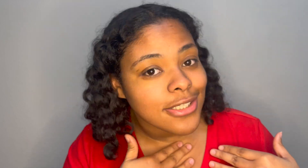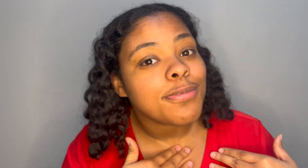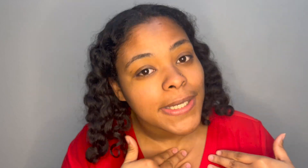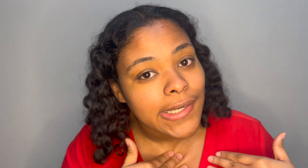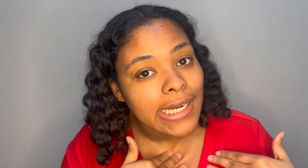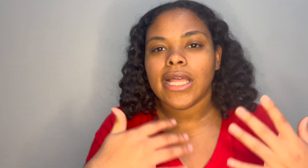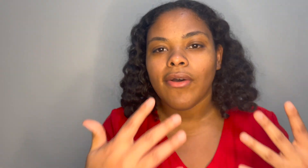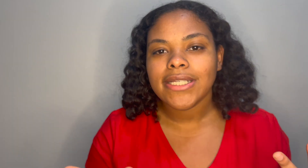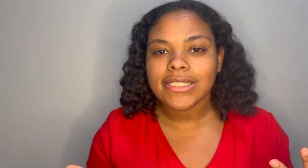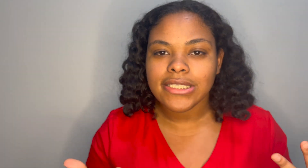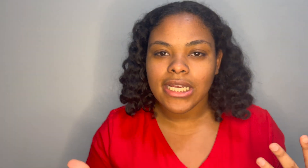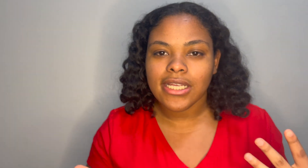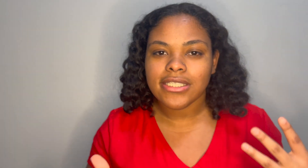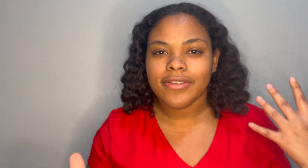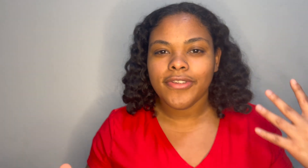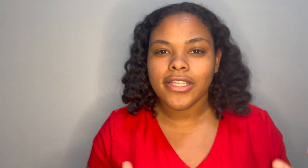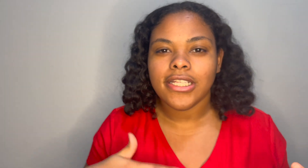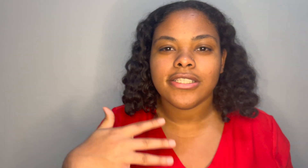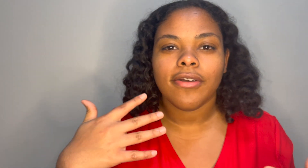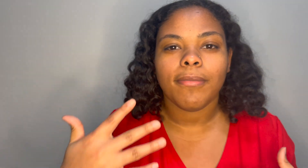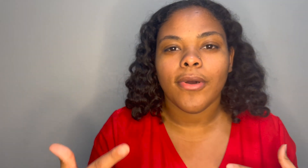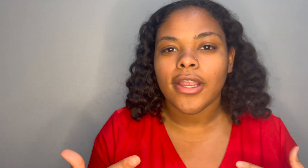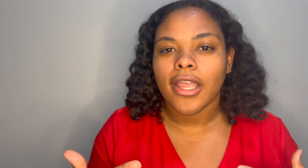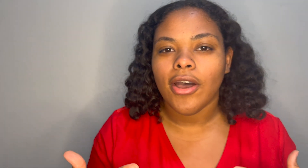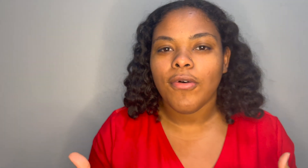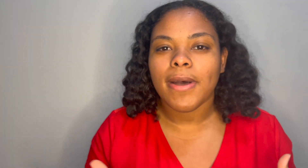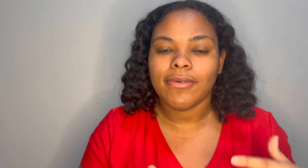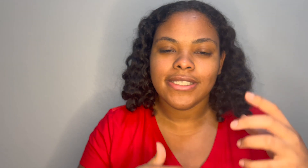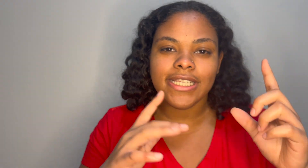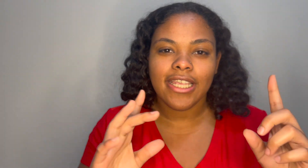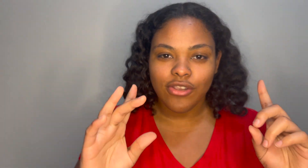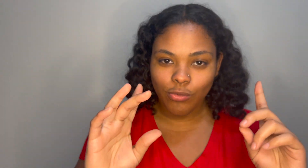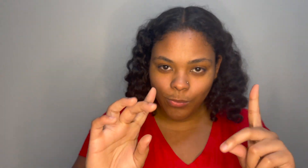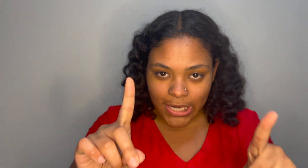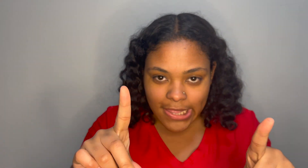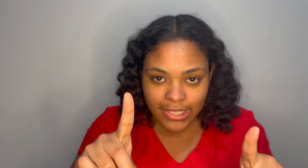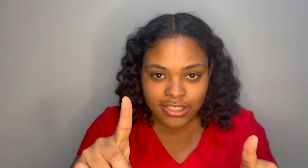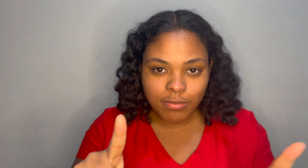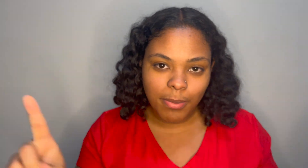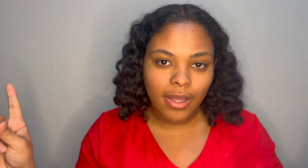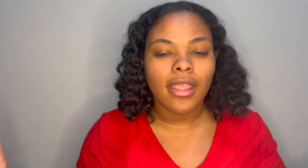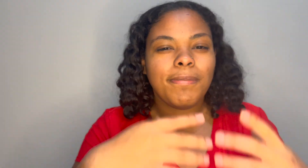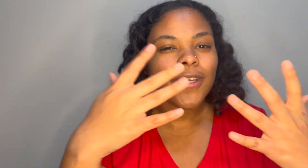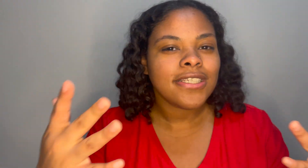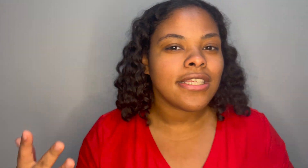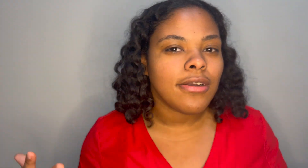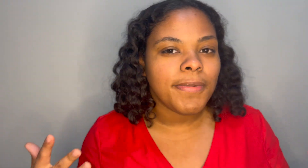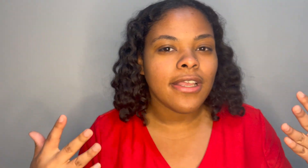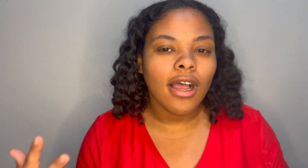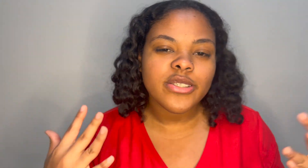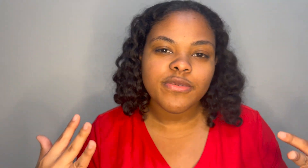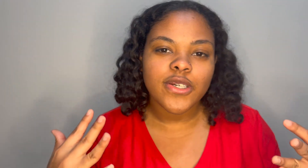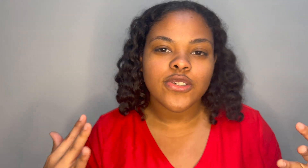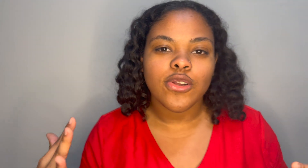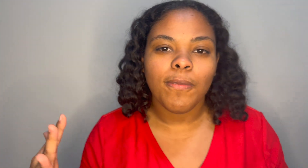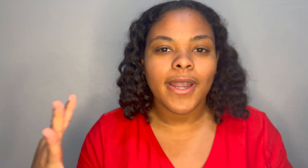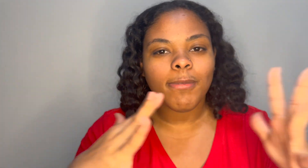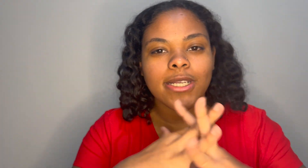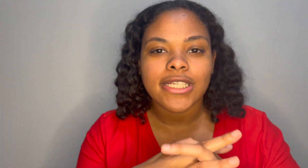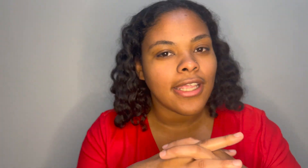spirit now i suggest if you need some more help i would say you read this book the book is a little bit controversial but i'm gonna tell you